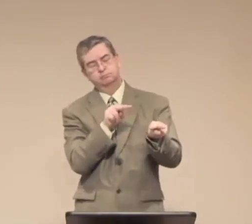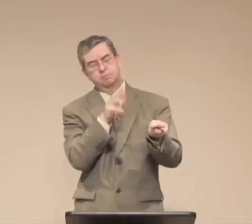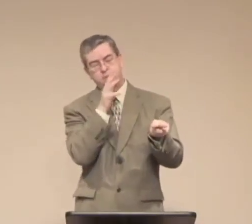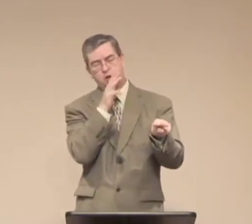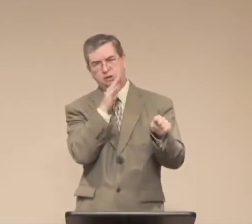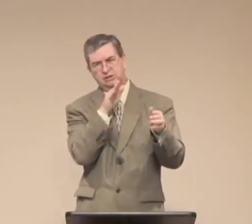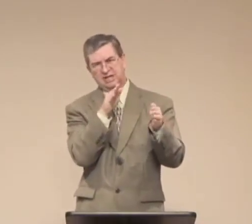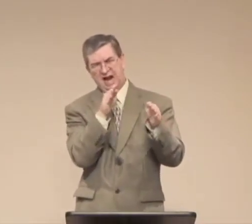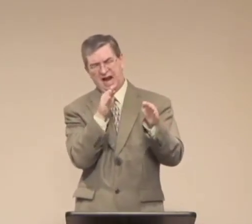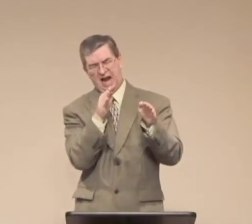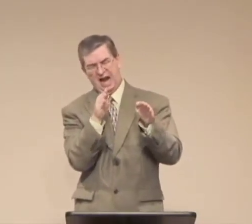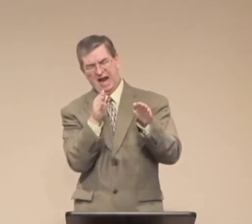I was watching her